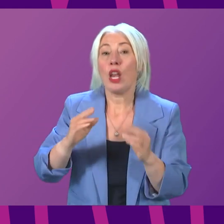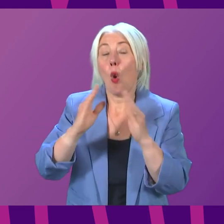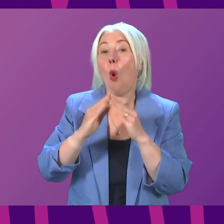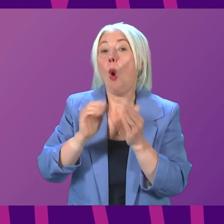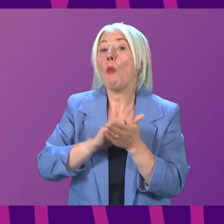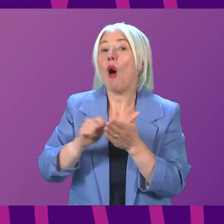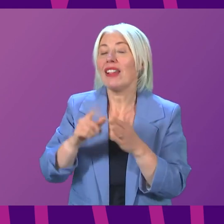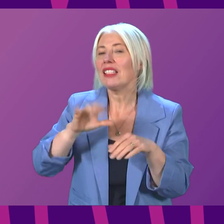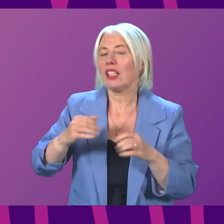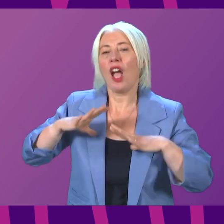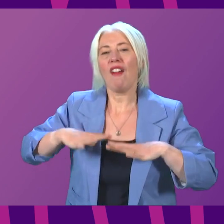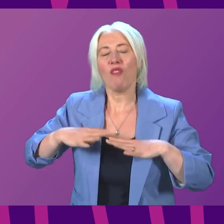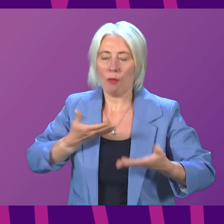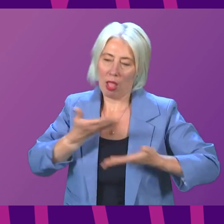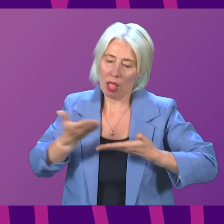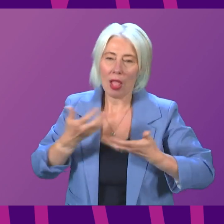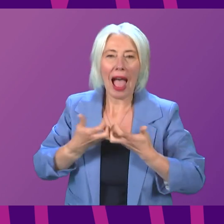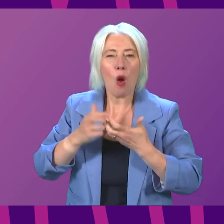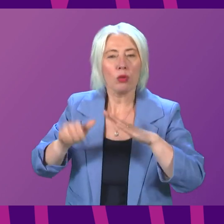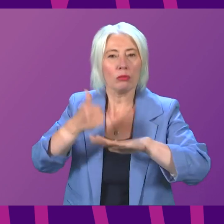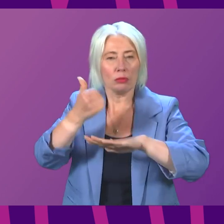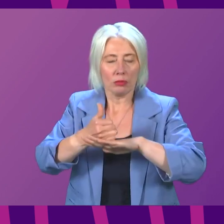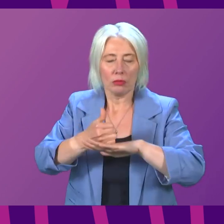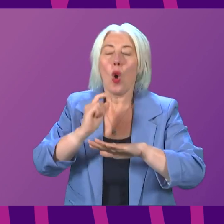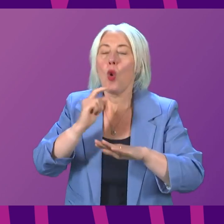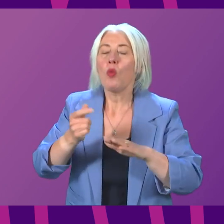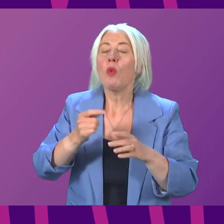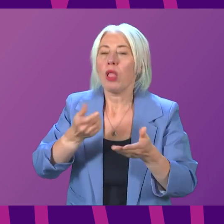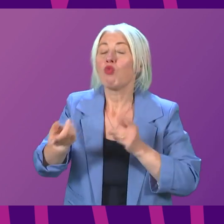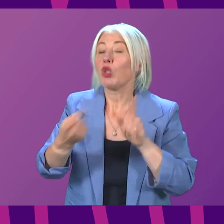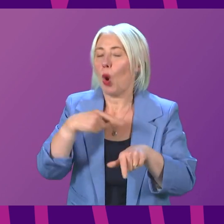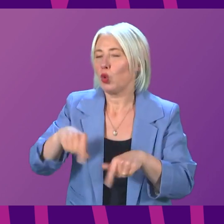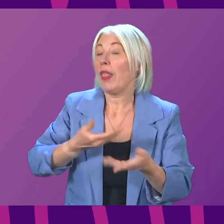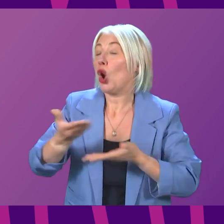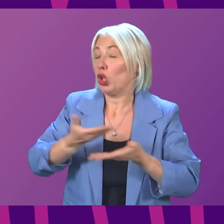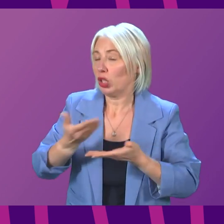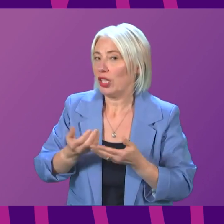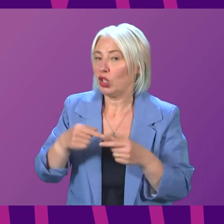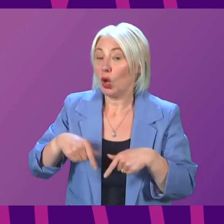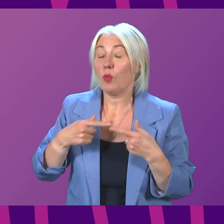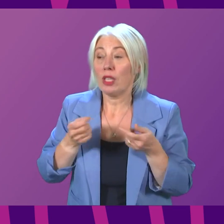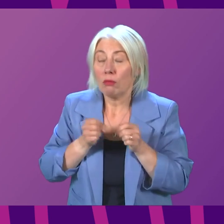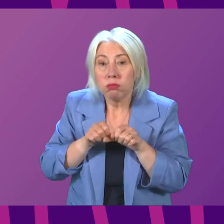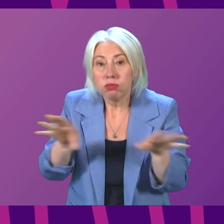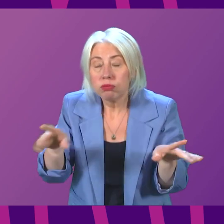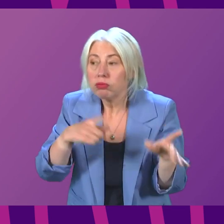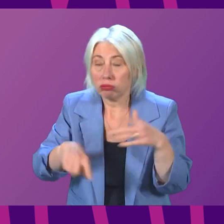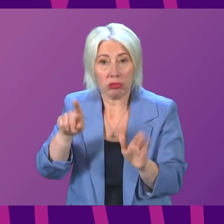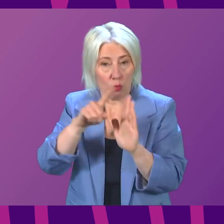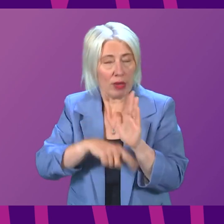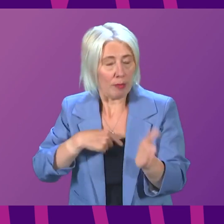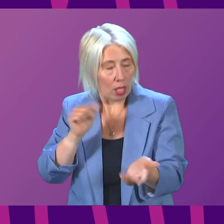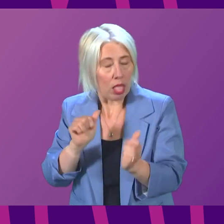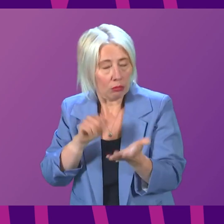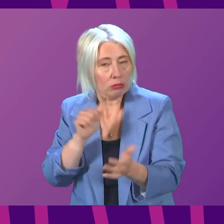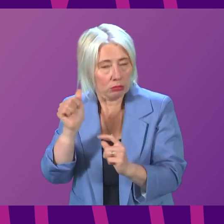informal consultation on implementation to which we will be responding. The Scottish Government supports widened asylum dispersal in principle. Of course we do.